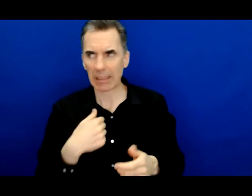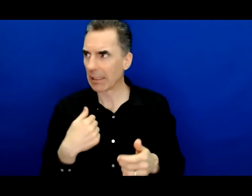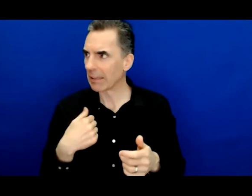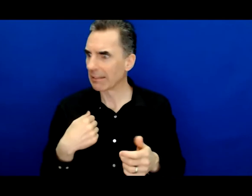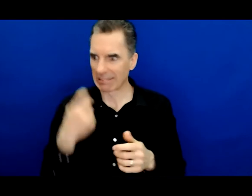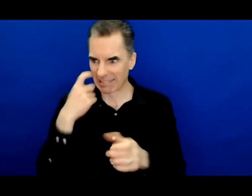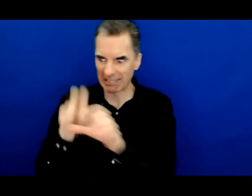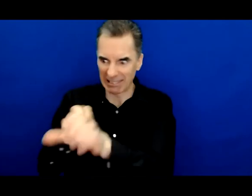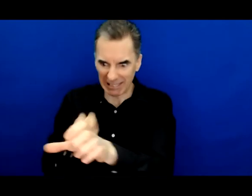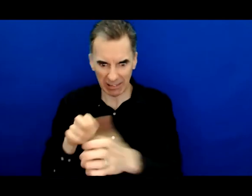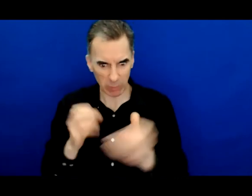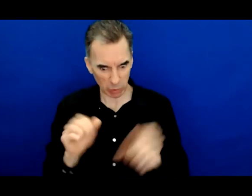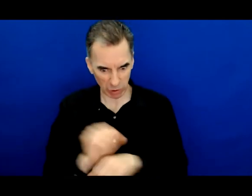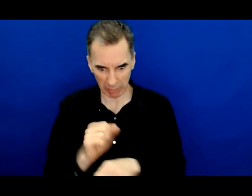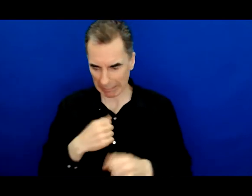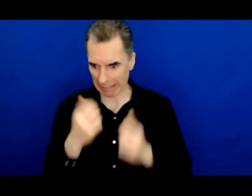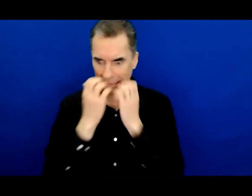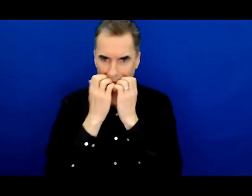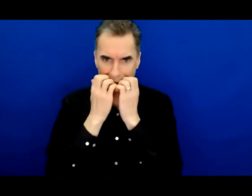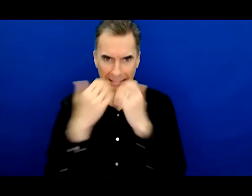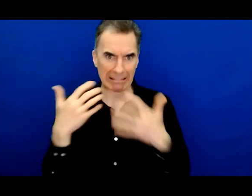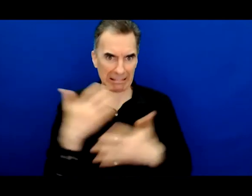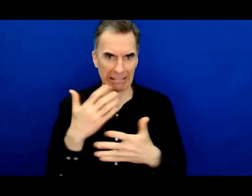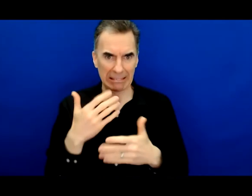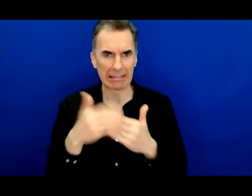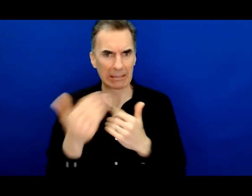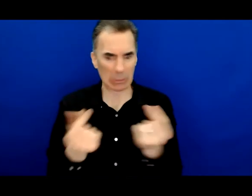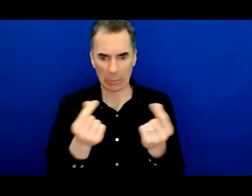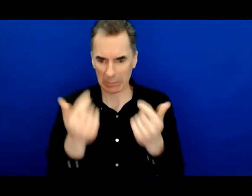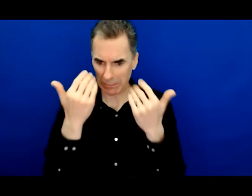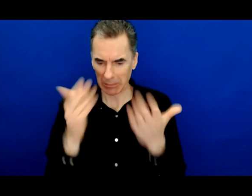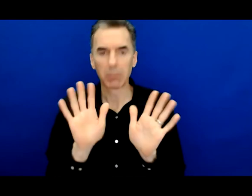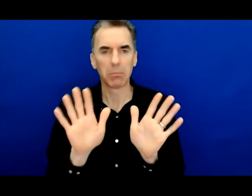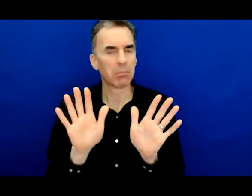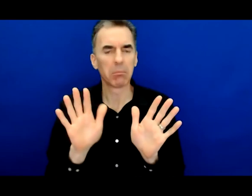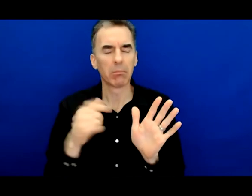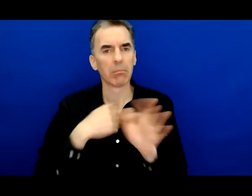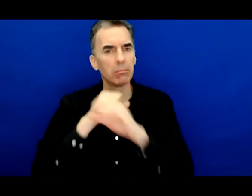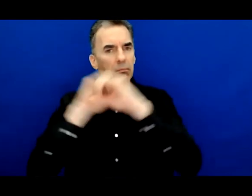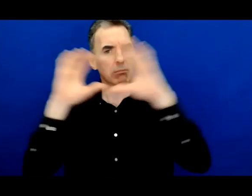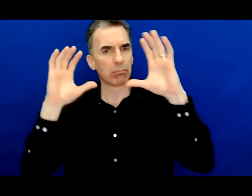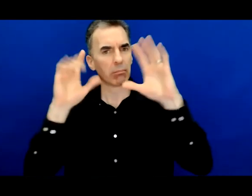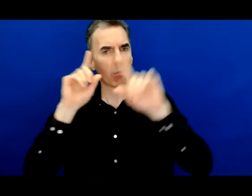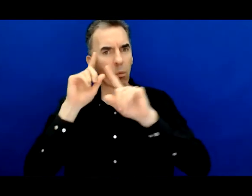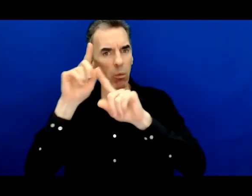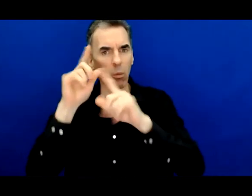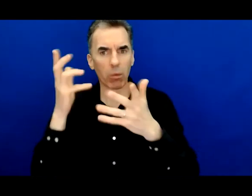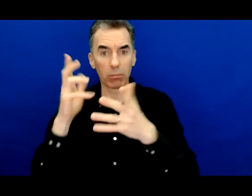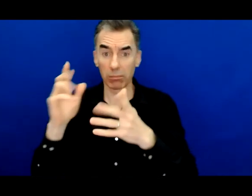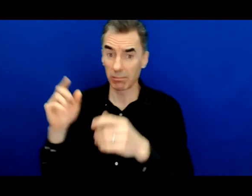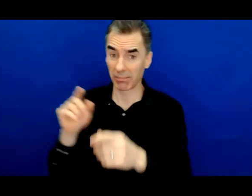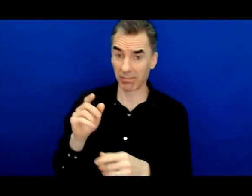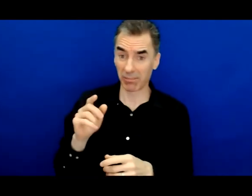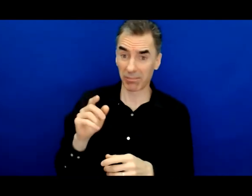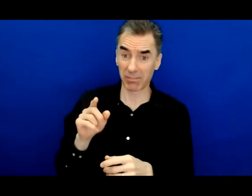knowing what was next but I knew that I wanted to take my 13 years at the